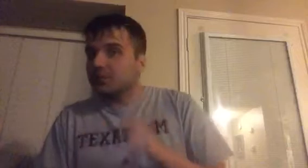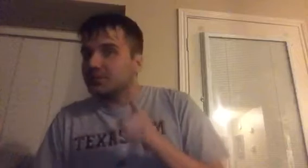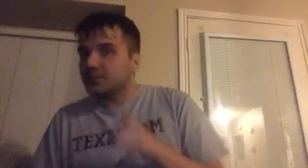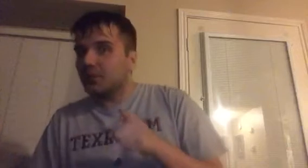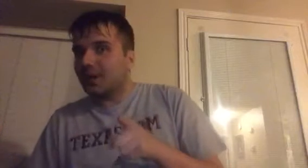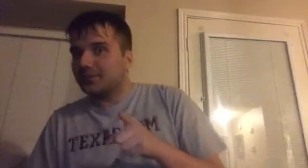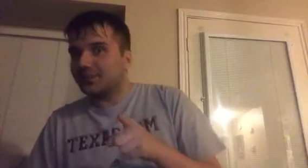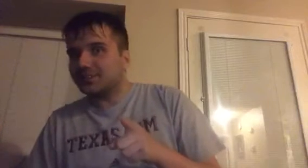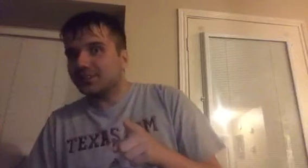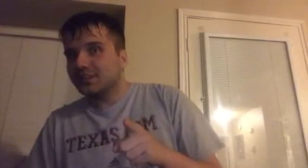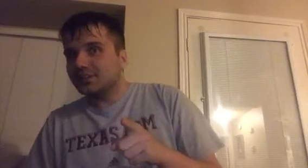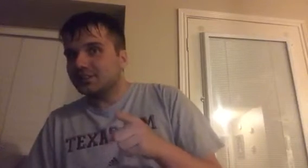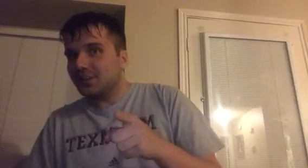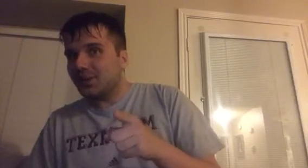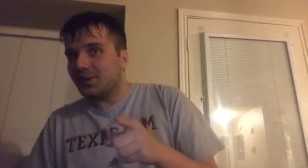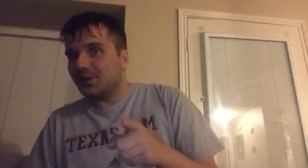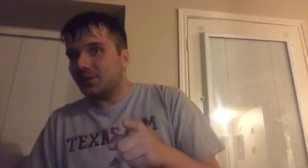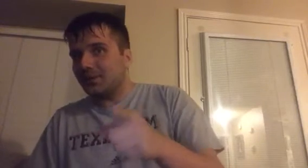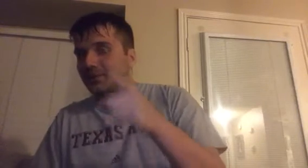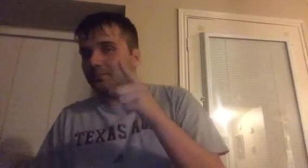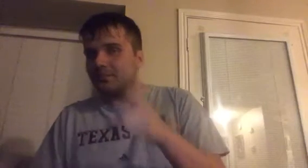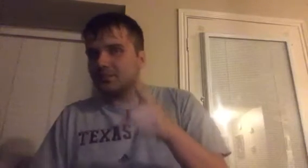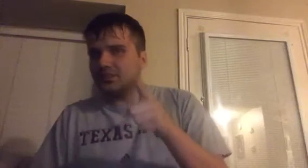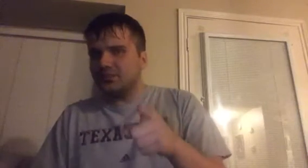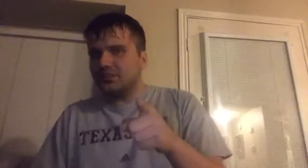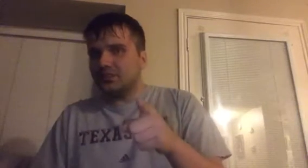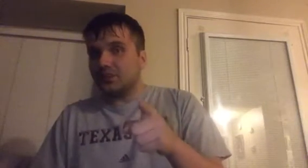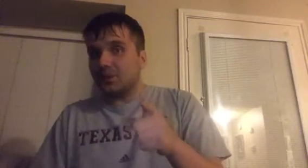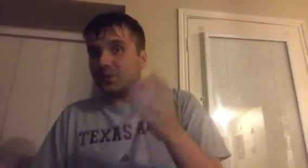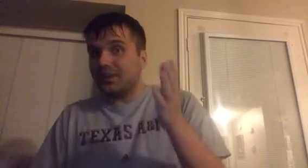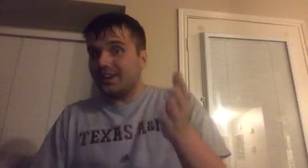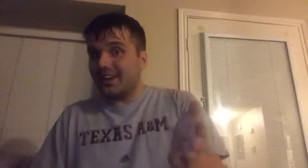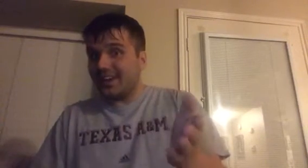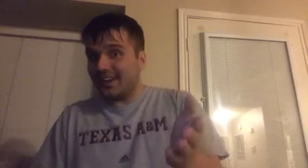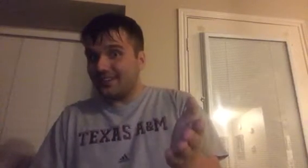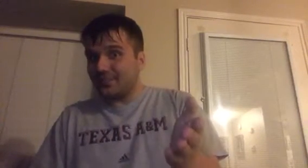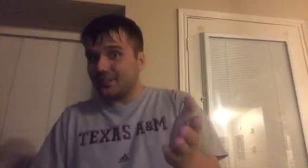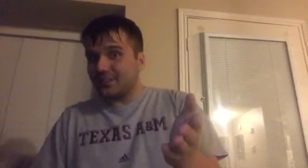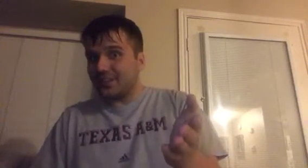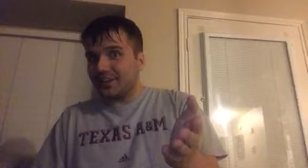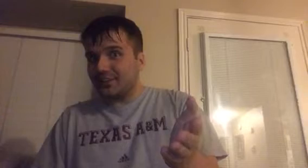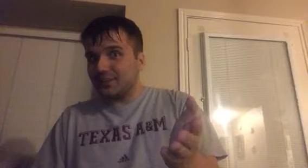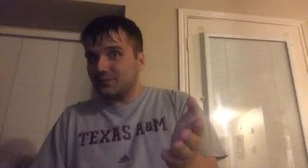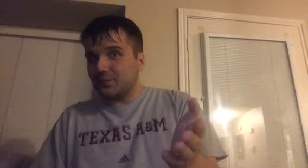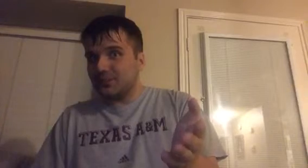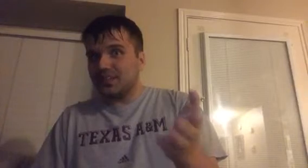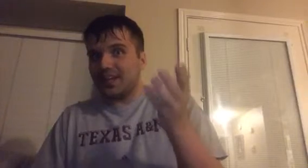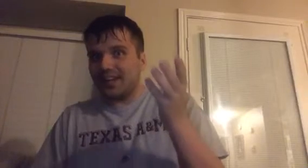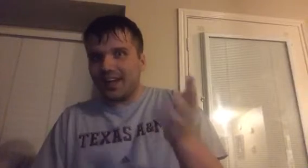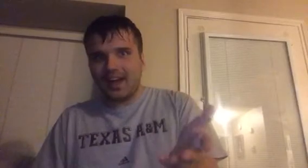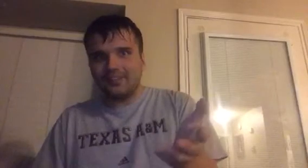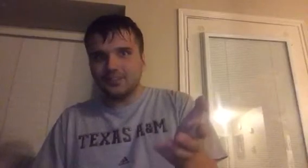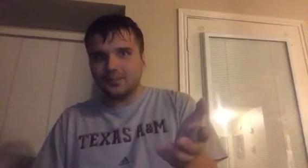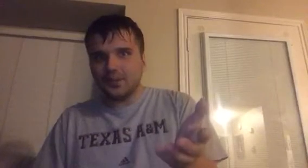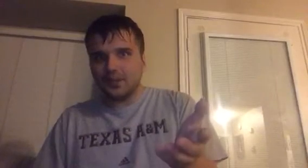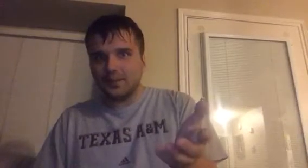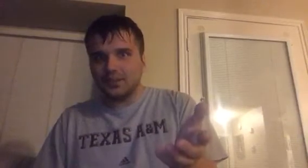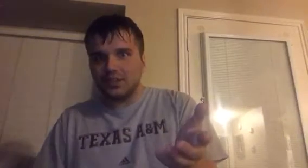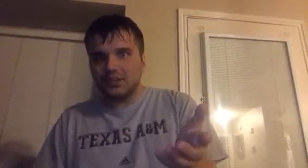more subscribers so so if there's any other youtubers that haven't subscribed to my channel